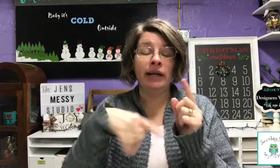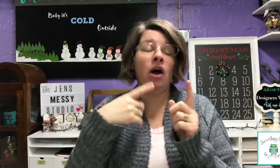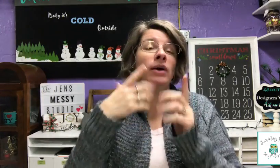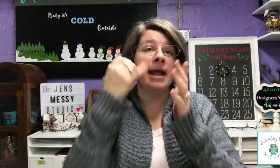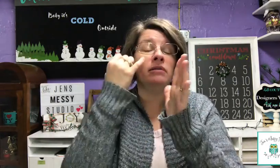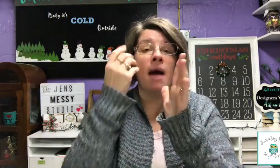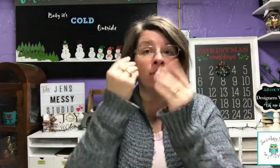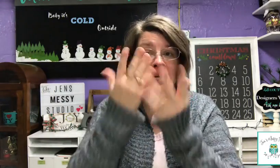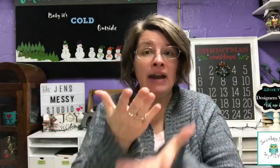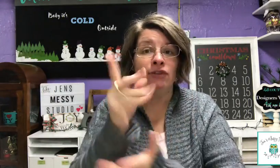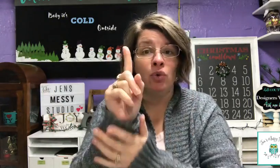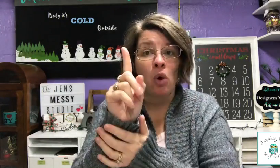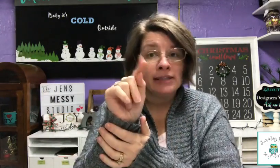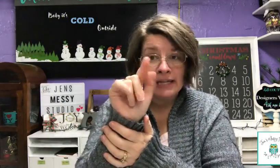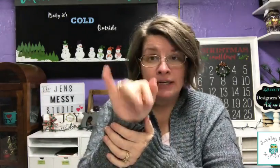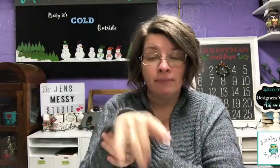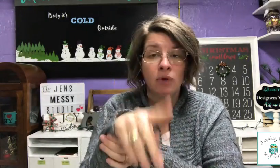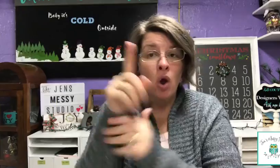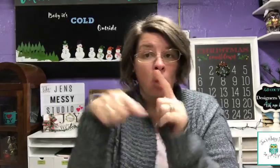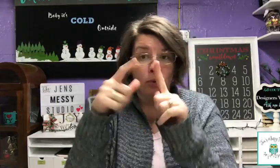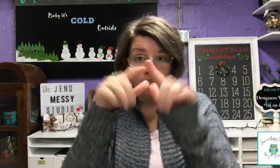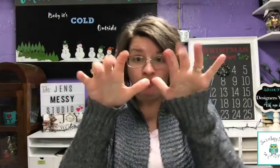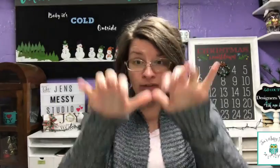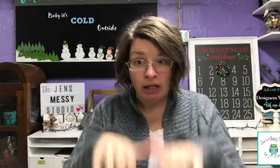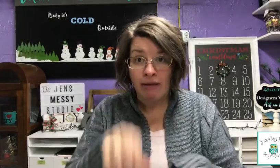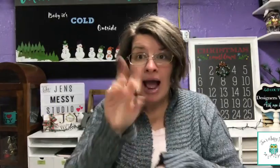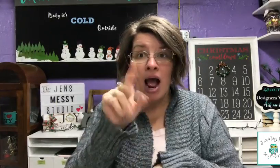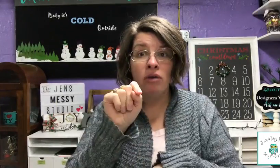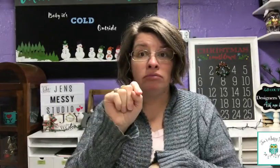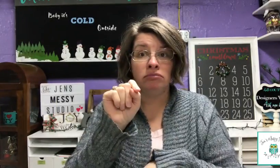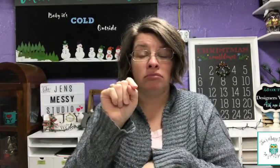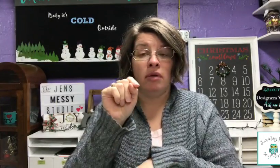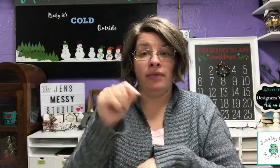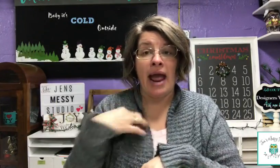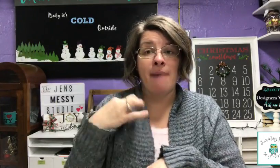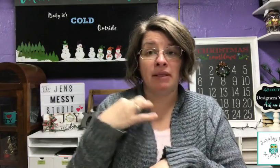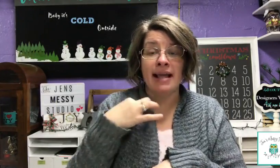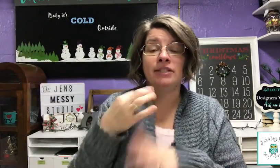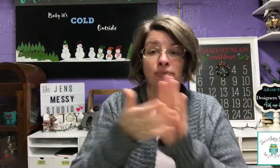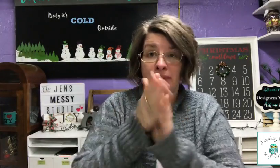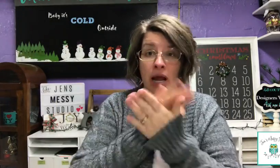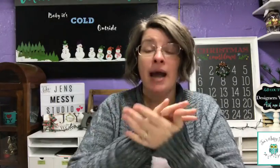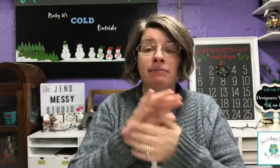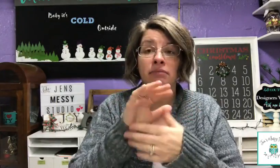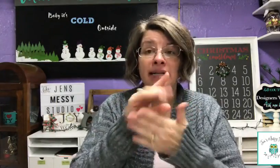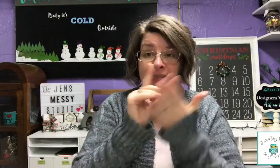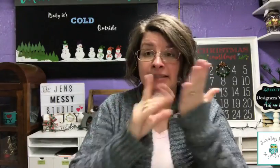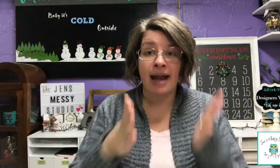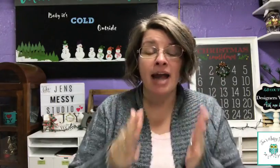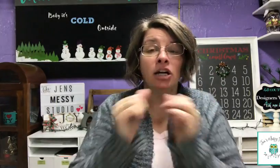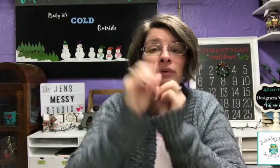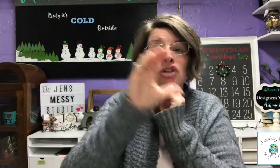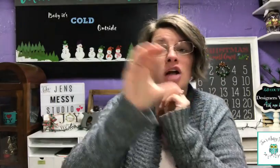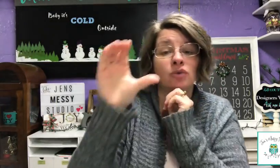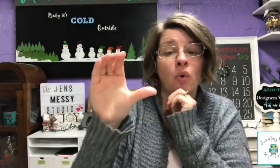Okay, I will give you a video to watch him. We can feel alive. I believe you will become a child of a sophomore.